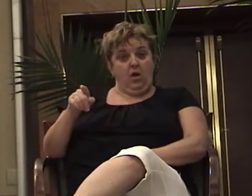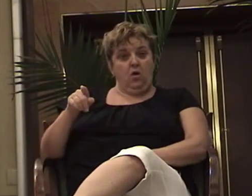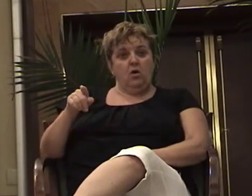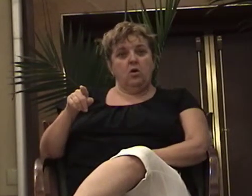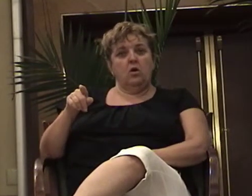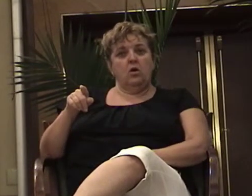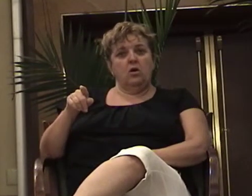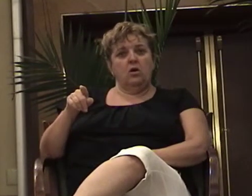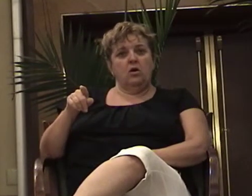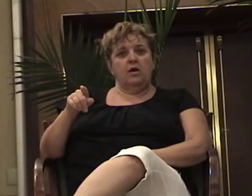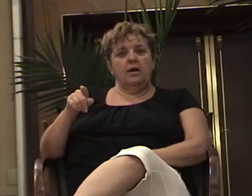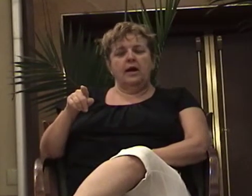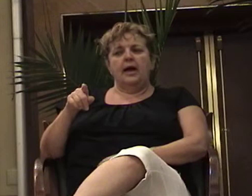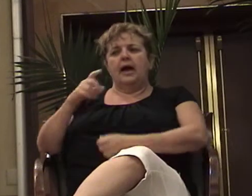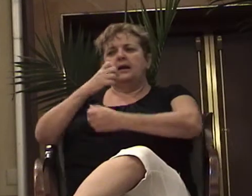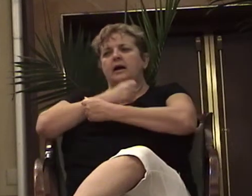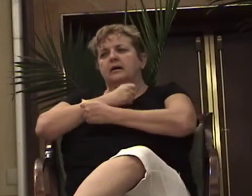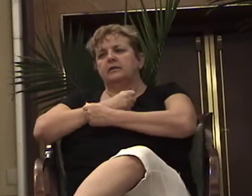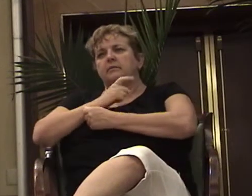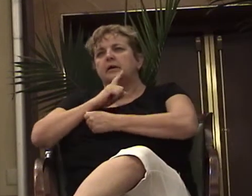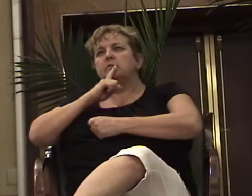And I hugged him and I was so glad to see you guys.